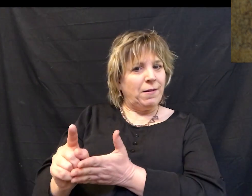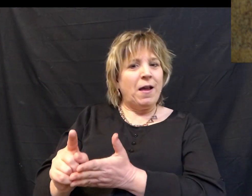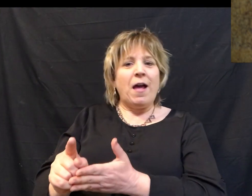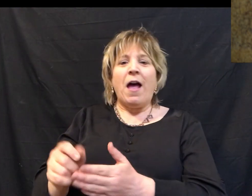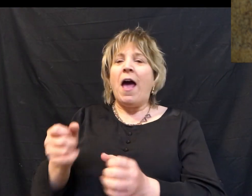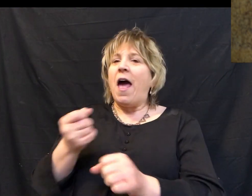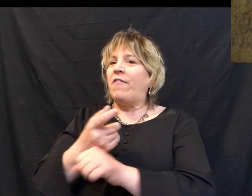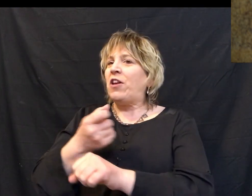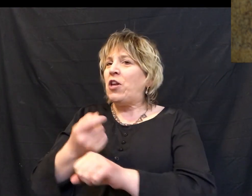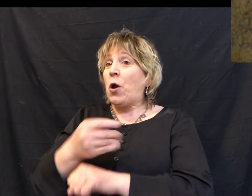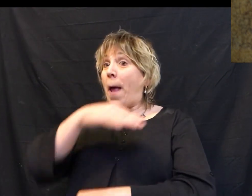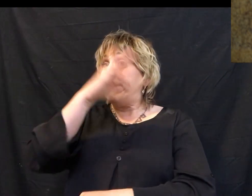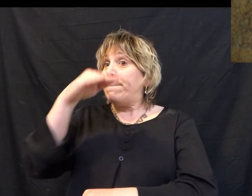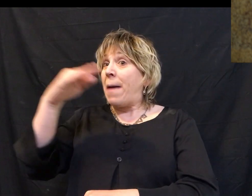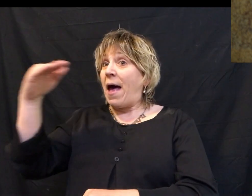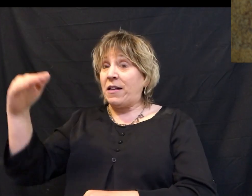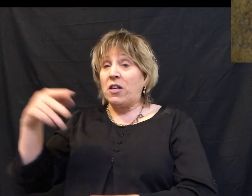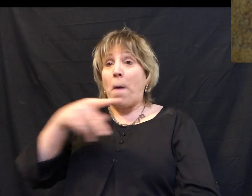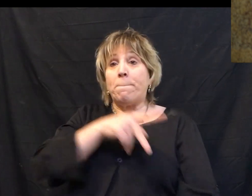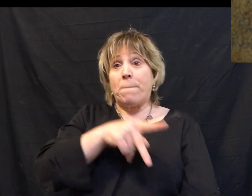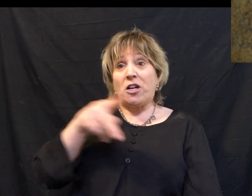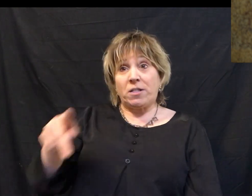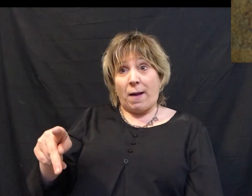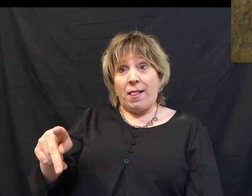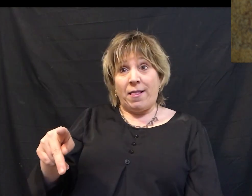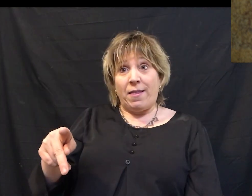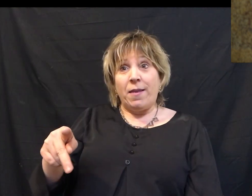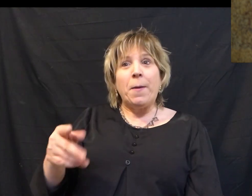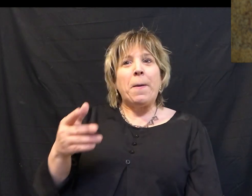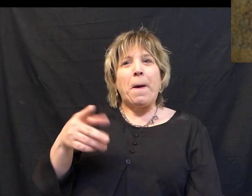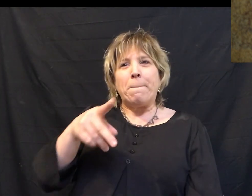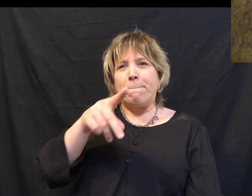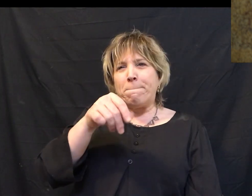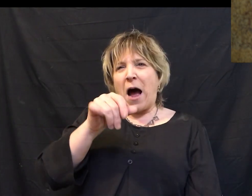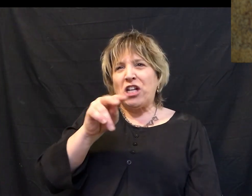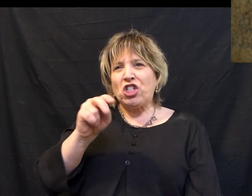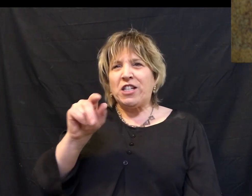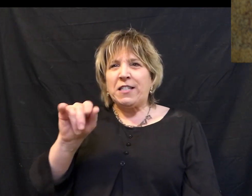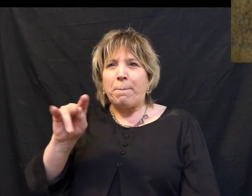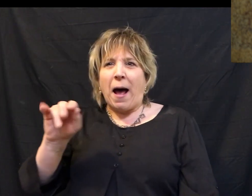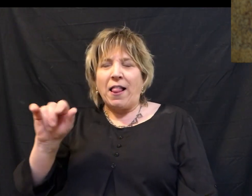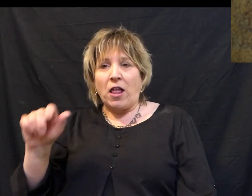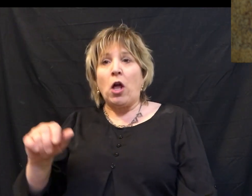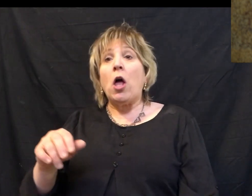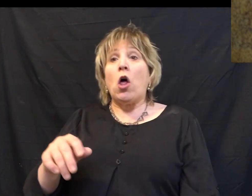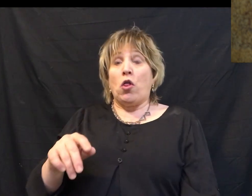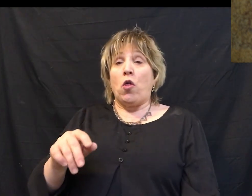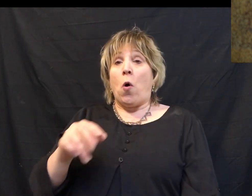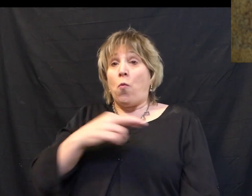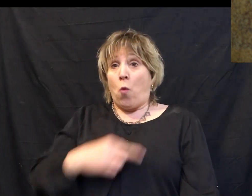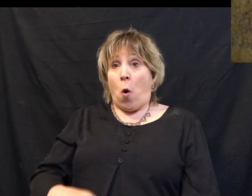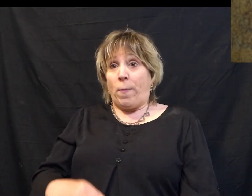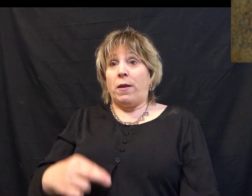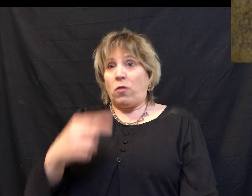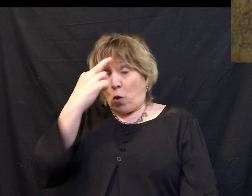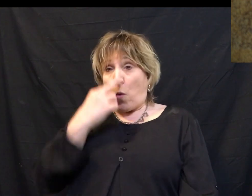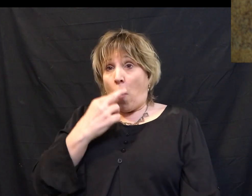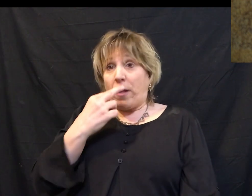week. You see, every year at Passover, Pontius Pilate, who you may have heard of, Pilate, the Roman governor of